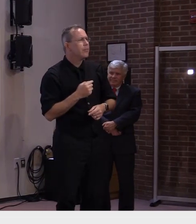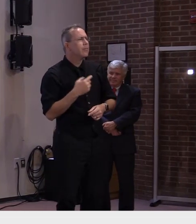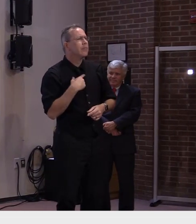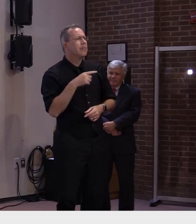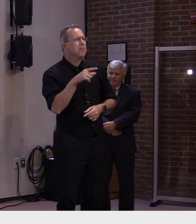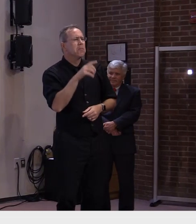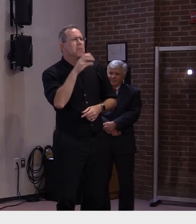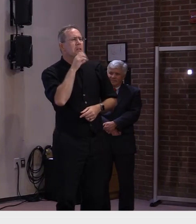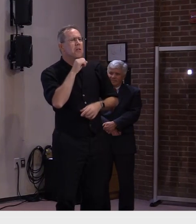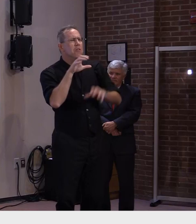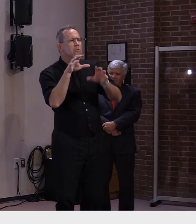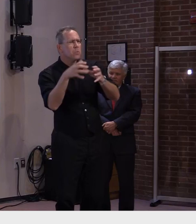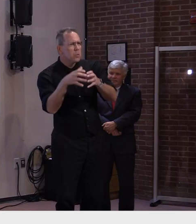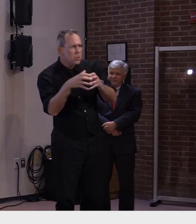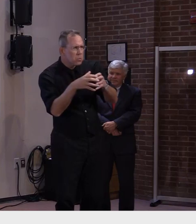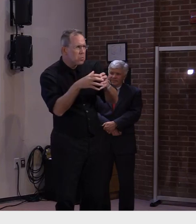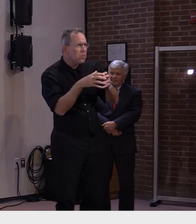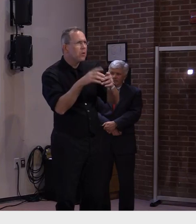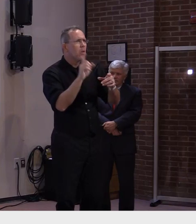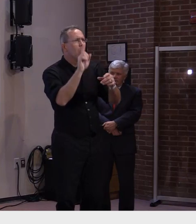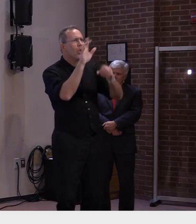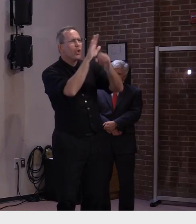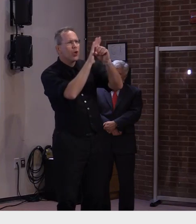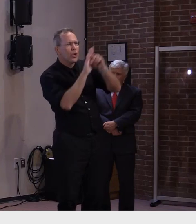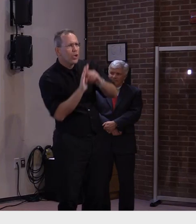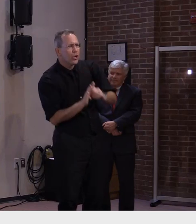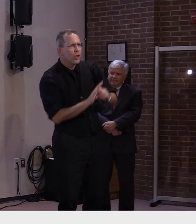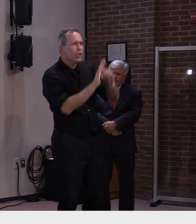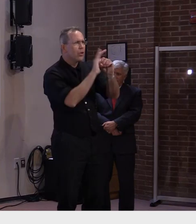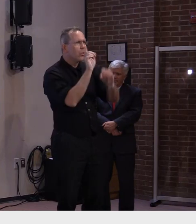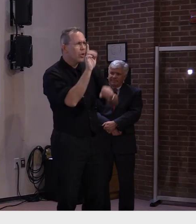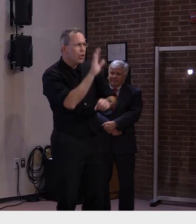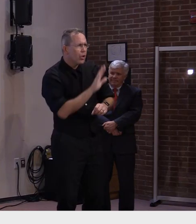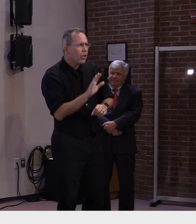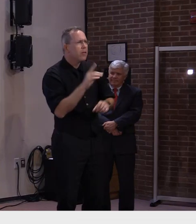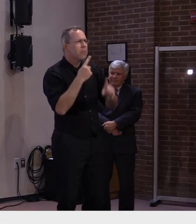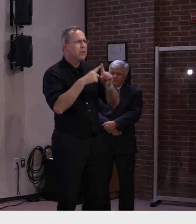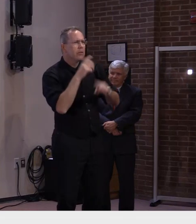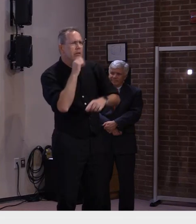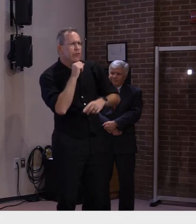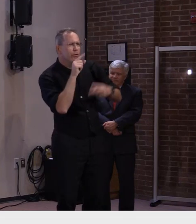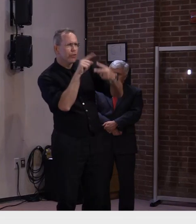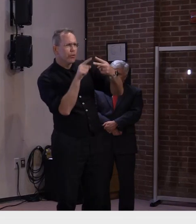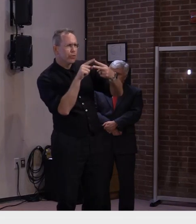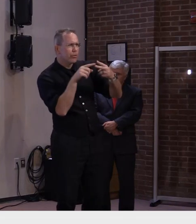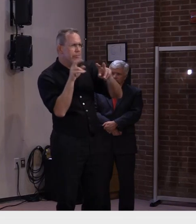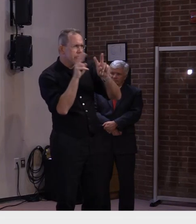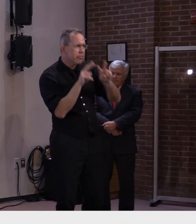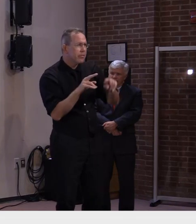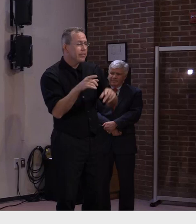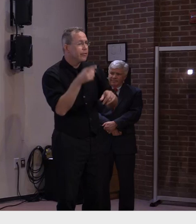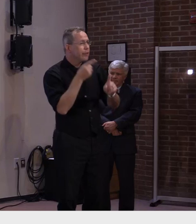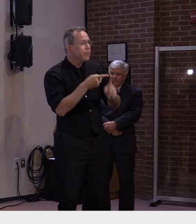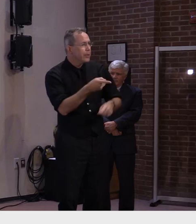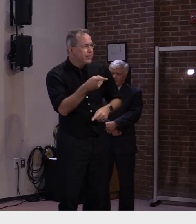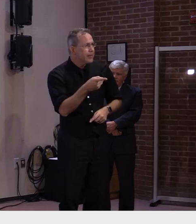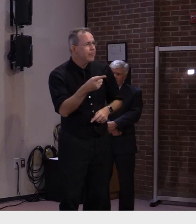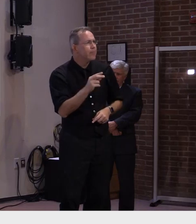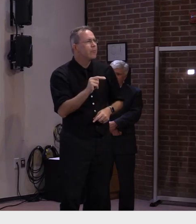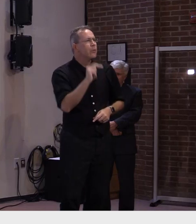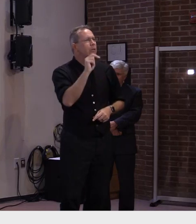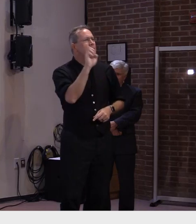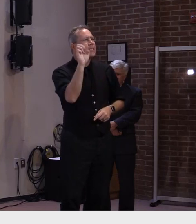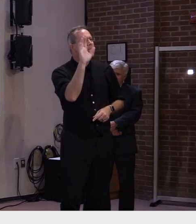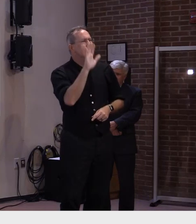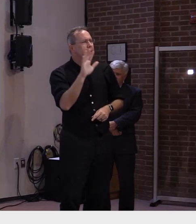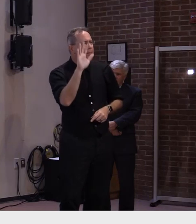will say at, you know, at glance, it does appear that the vaccinations are